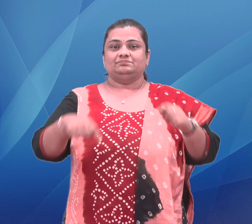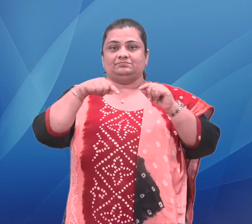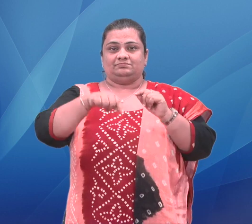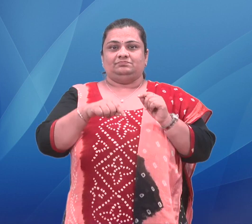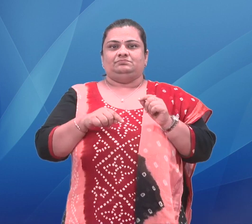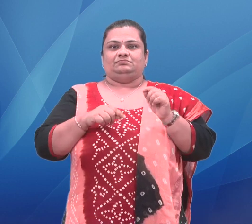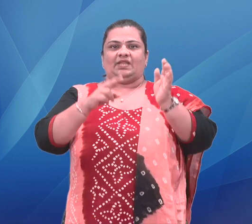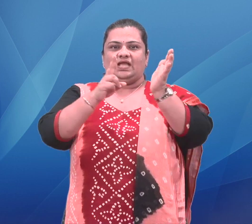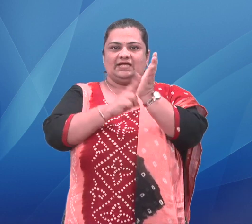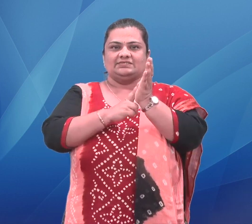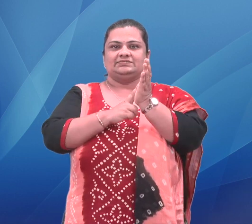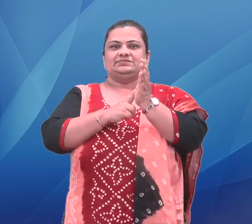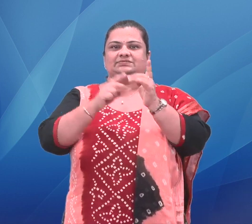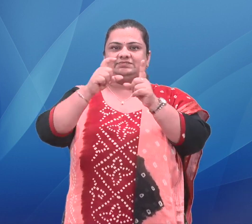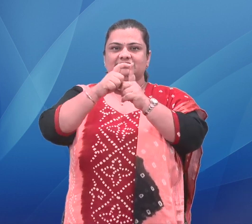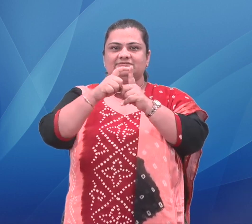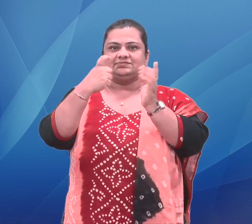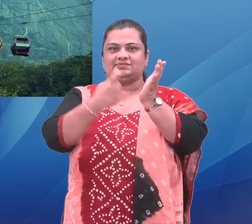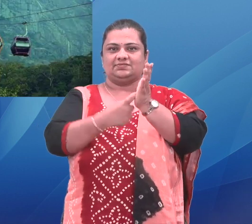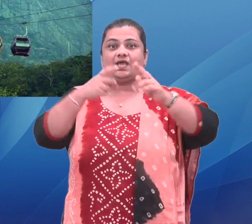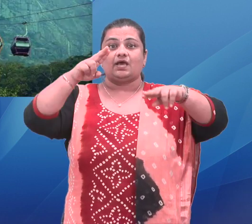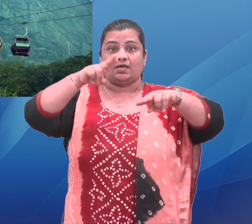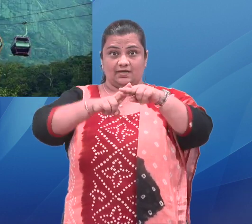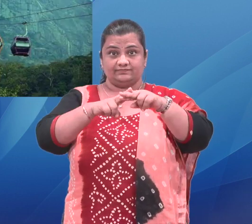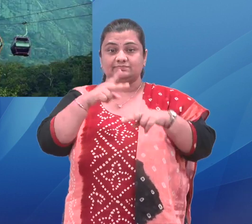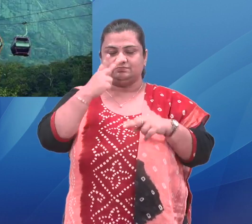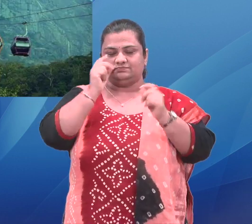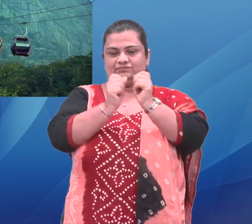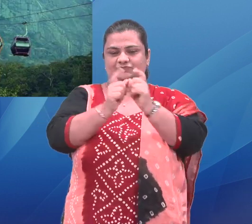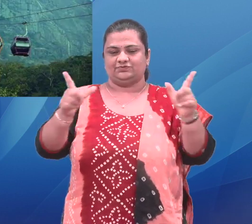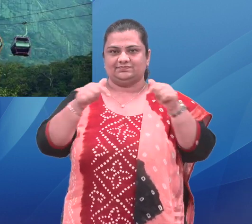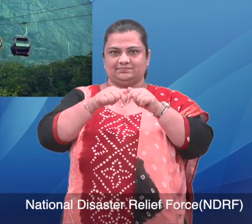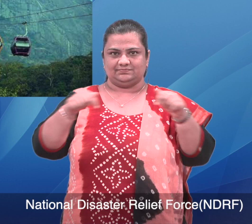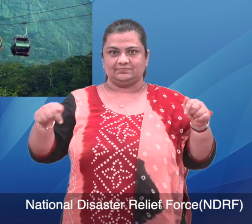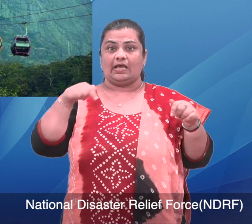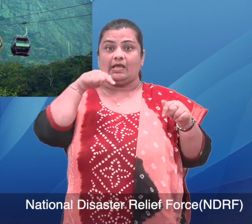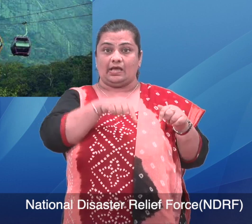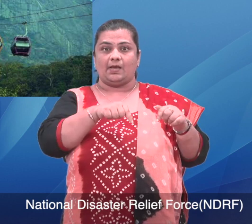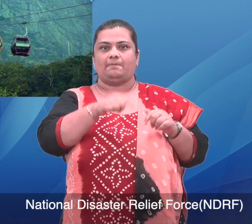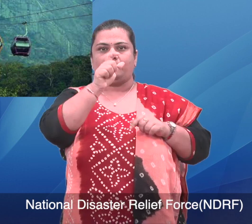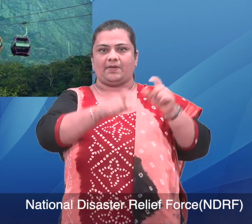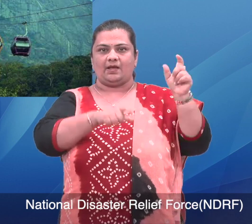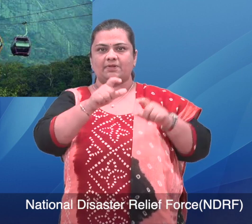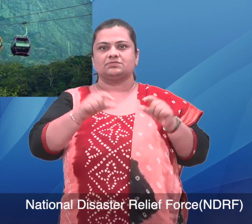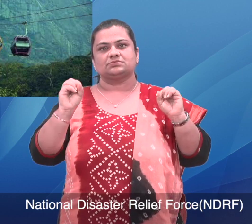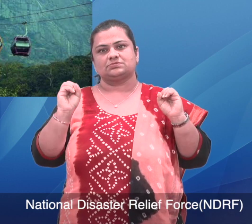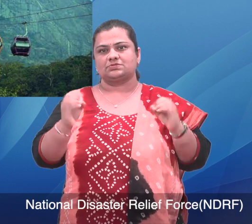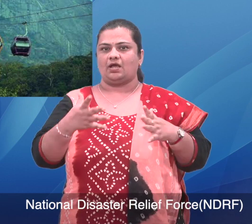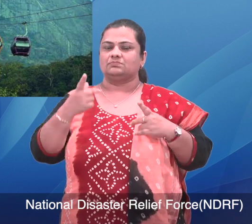The National Disaster Relief Force, NDRF, has begun a nationwide survey of passenger cable cars and